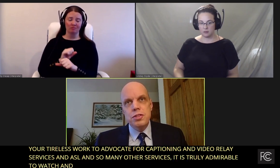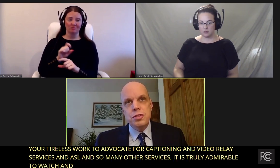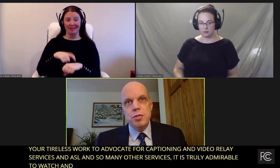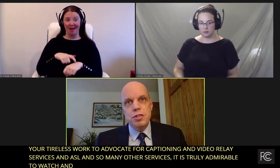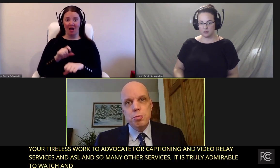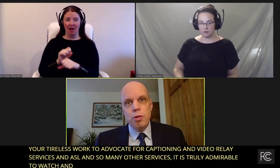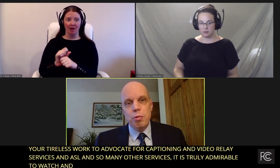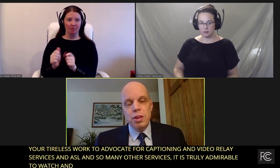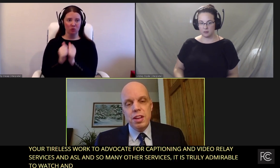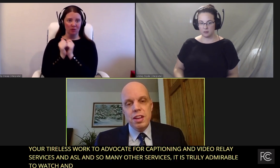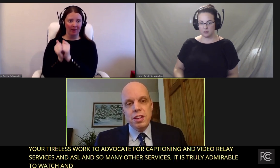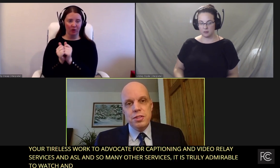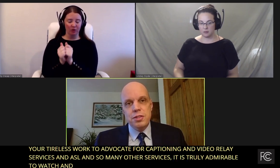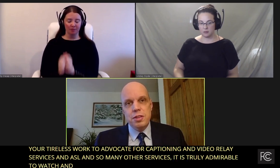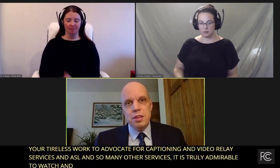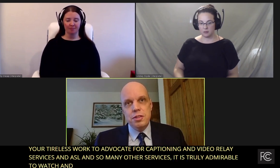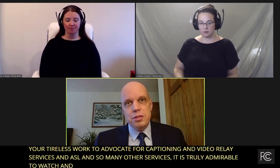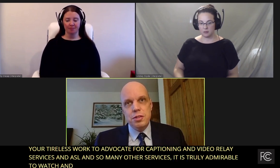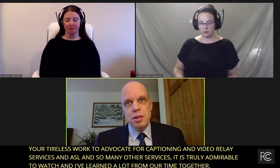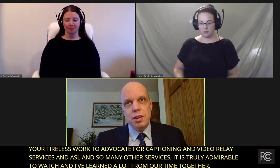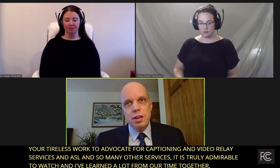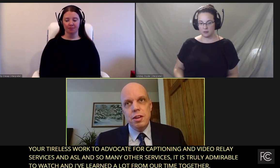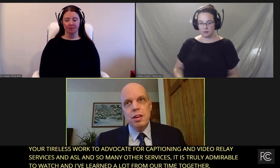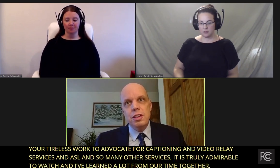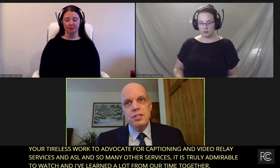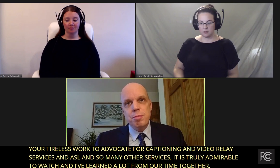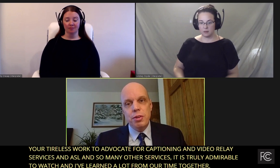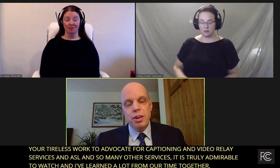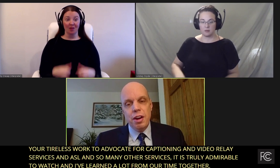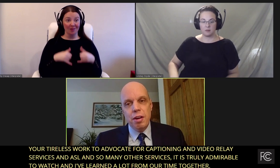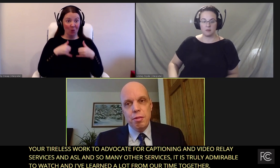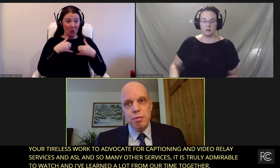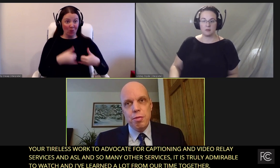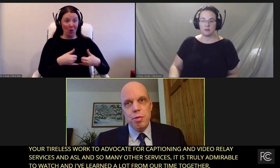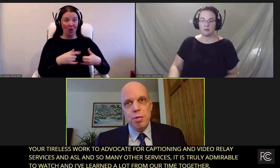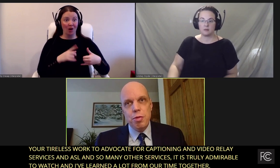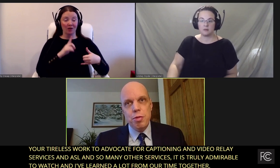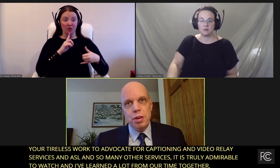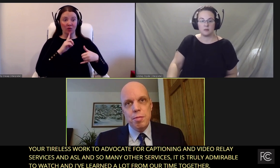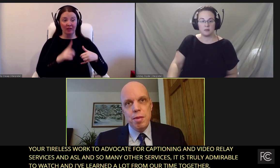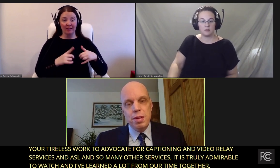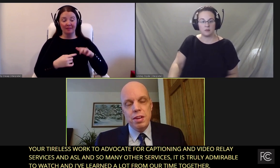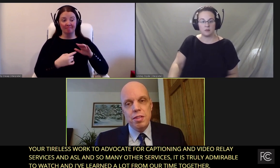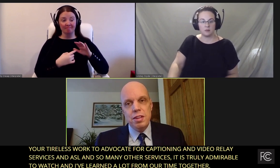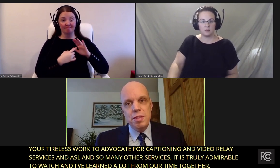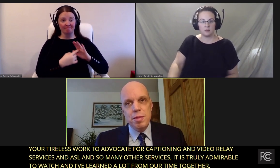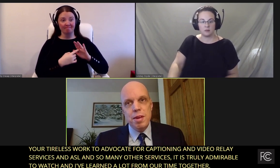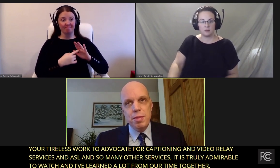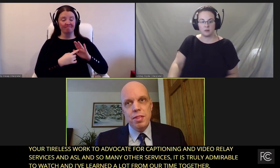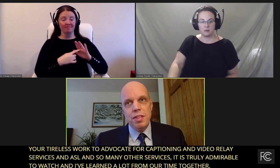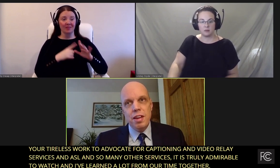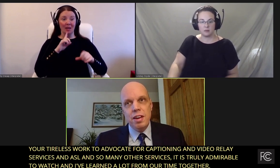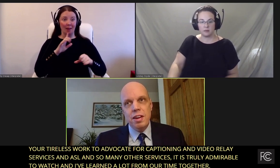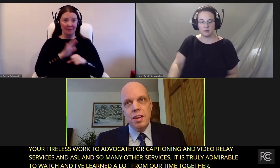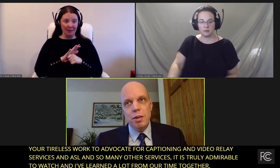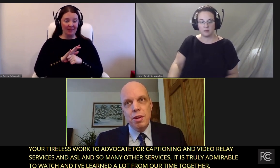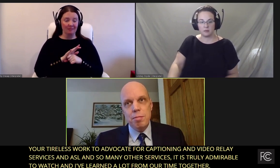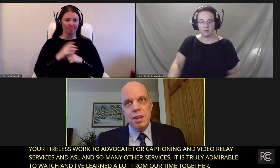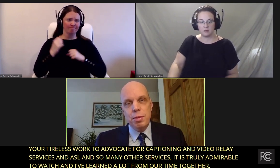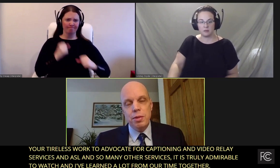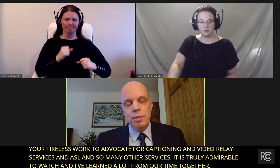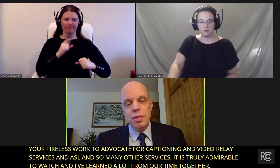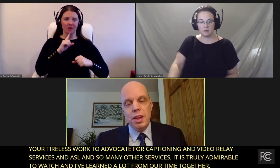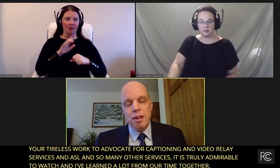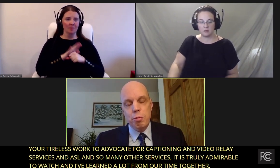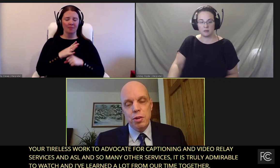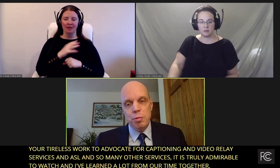This award really is exemplary of the commitment, the deep commitment, and the